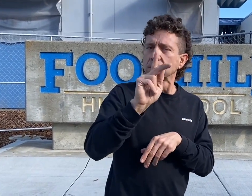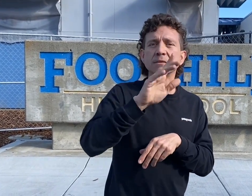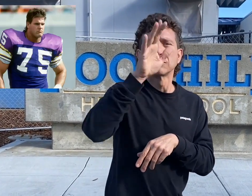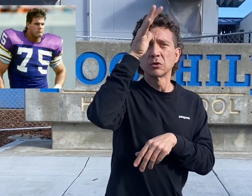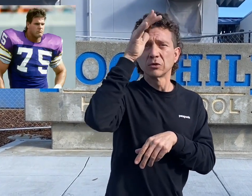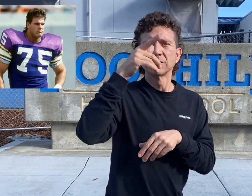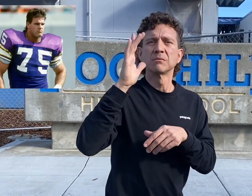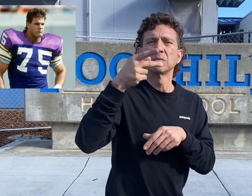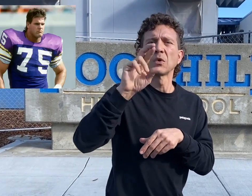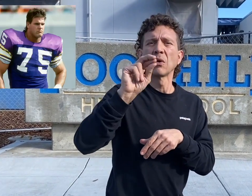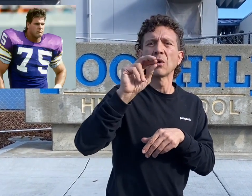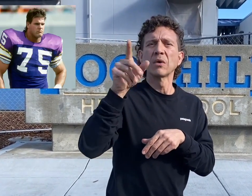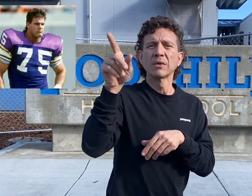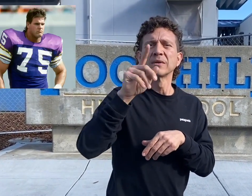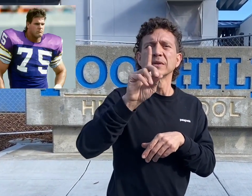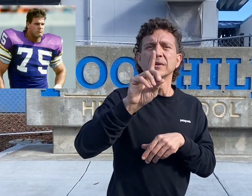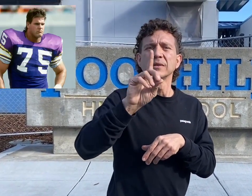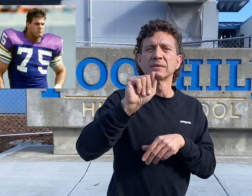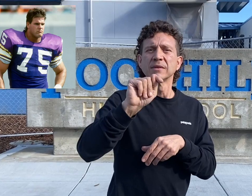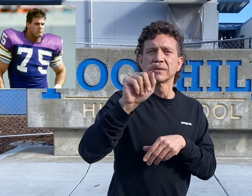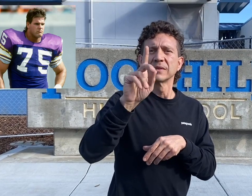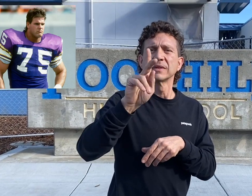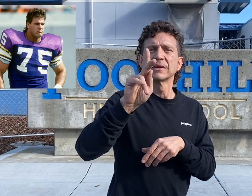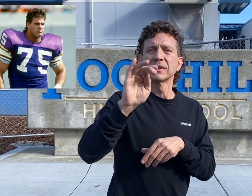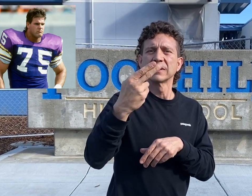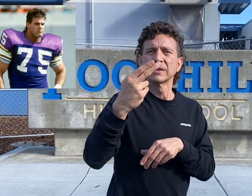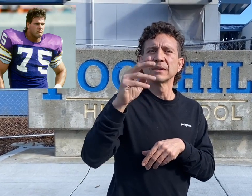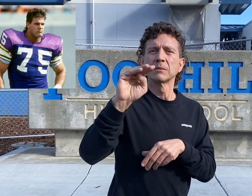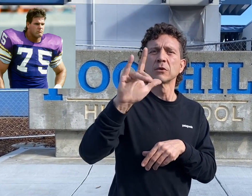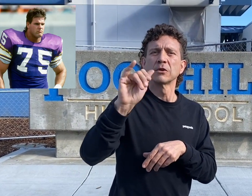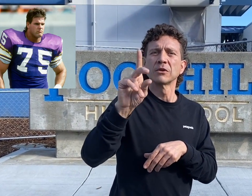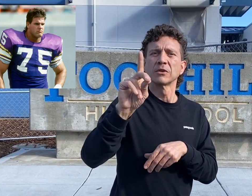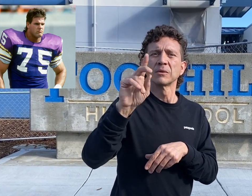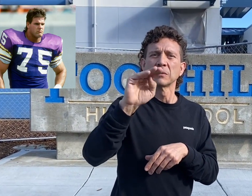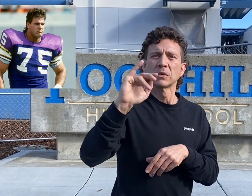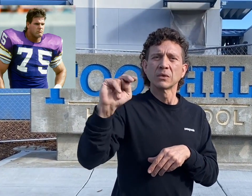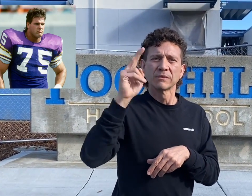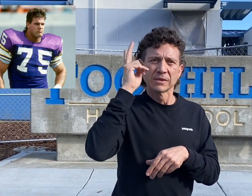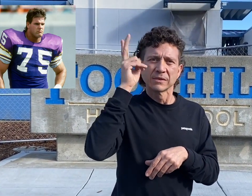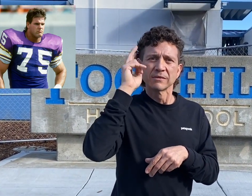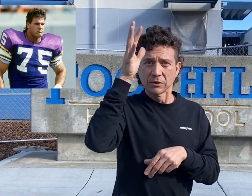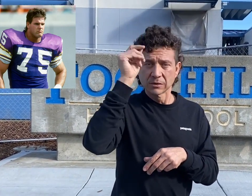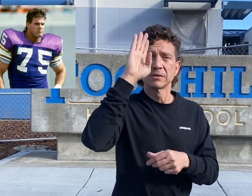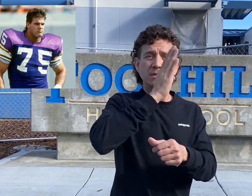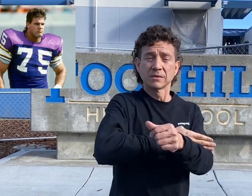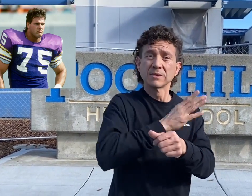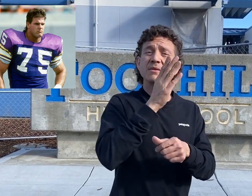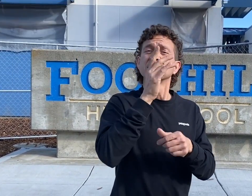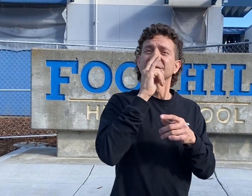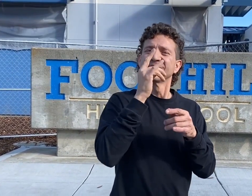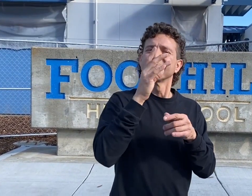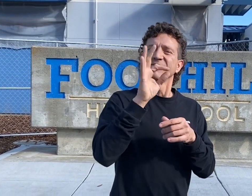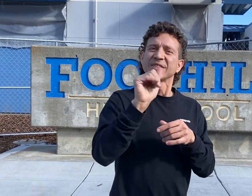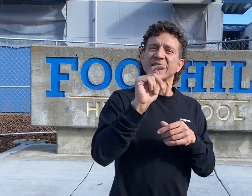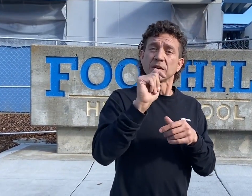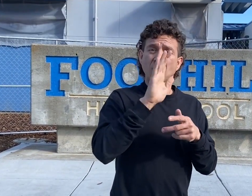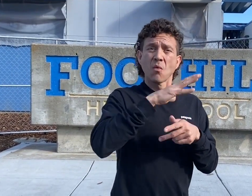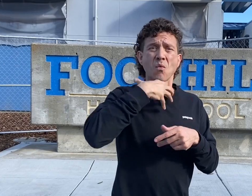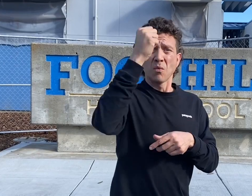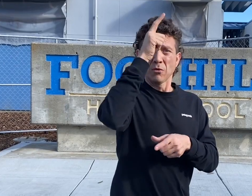forgot his first name, but his father is an all-pro defensive tackle Keith Millard from the Minnesota Vikings. Another fun fact, his older